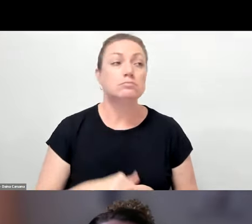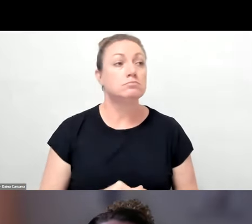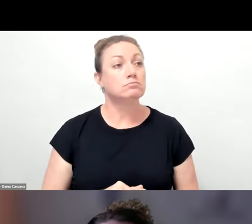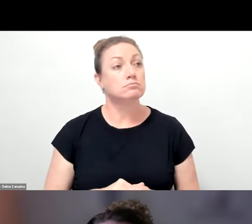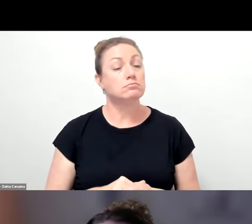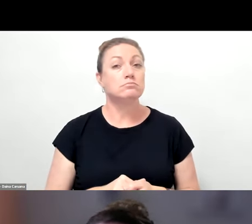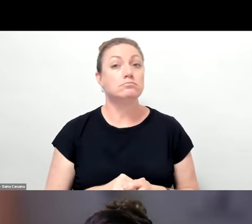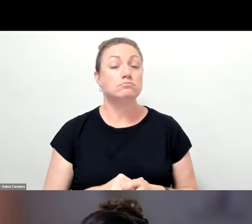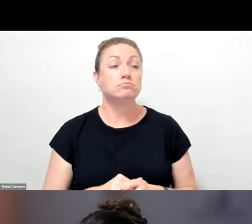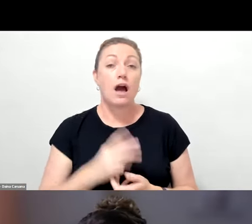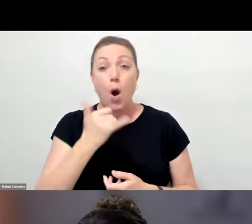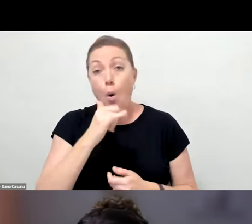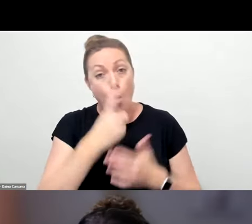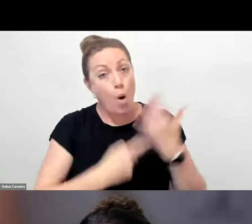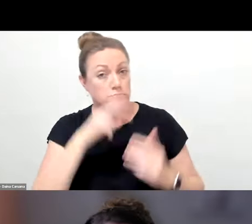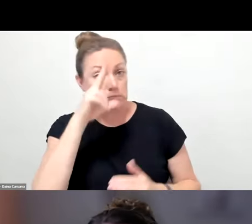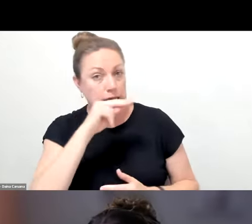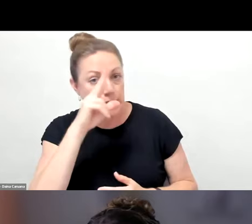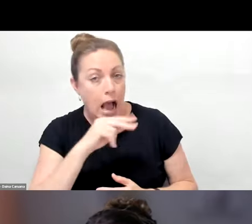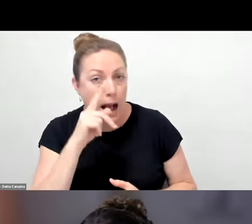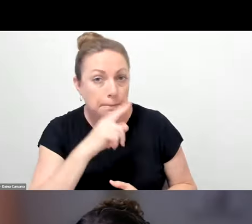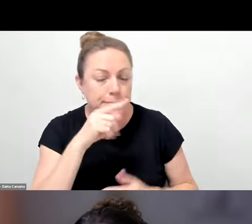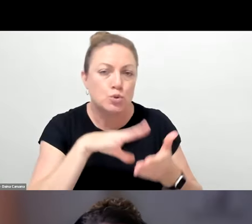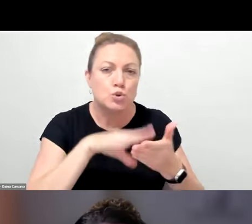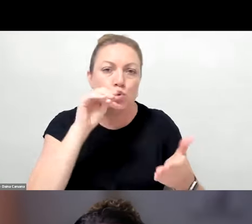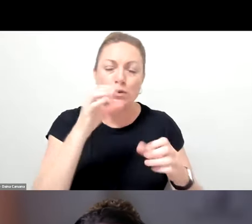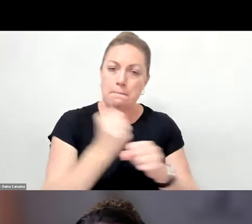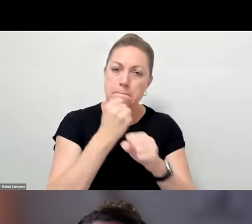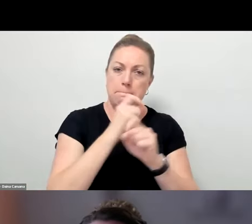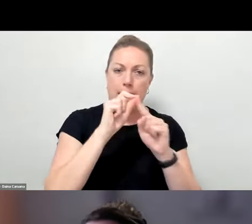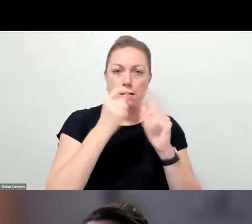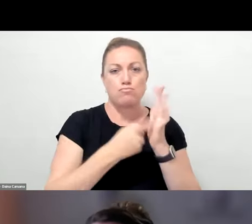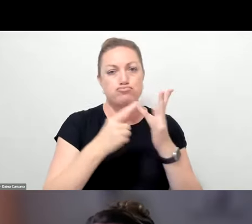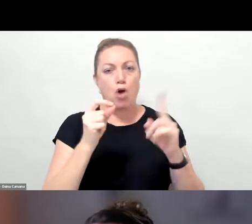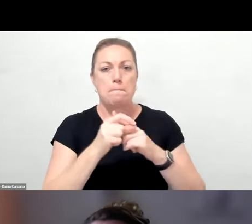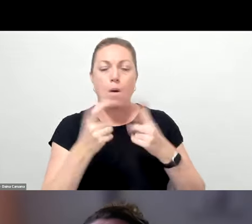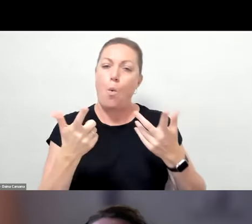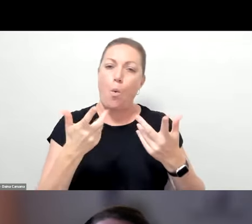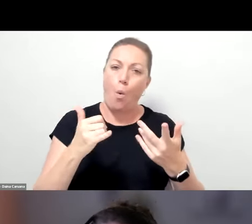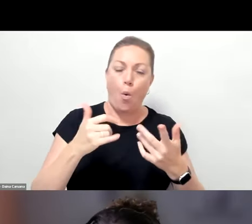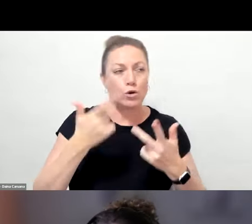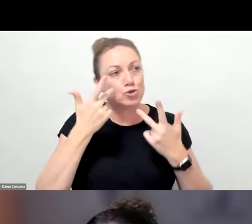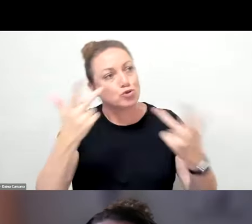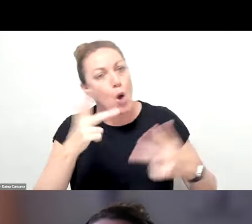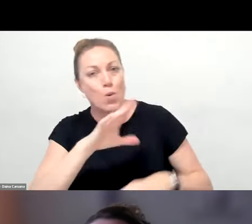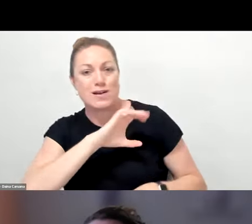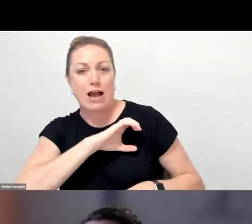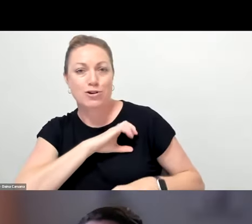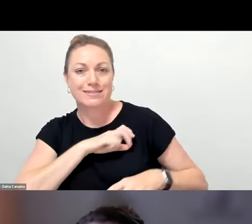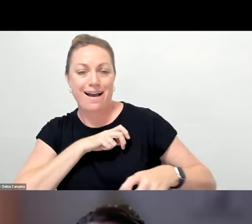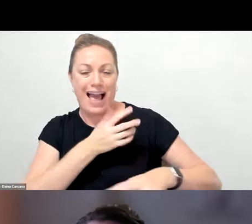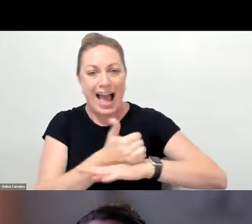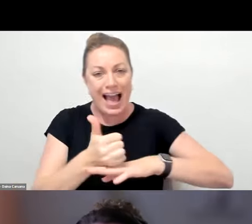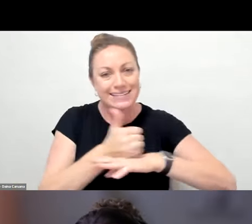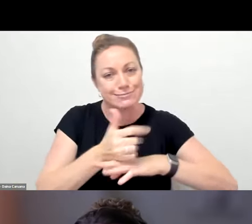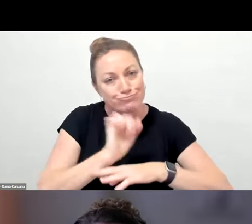the young people making the props and acting out the animals in their own way, or it could be about learning lines and doing it in